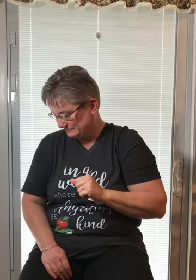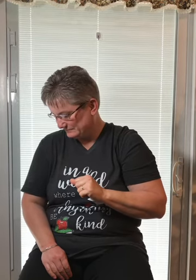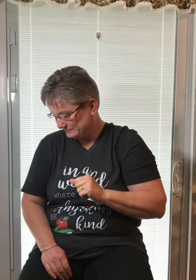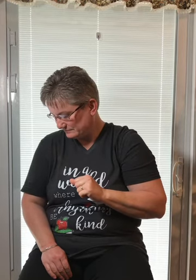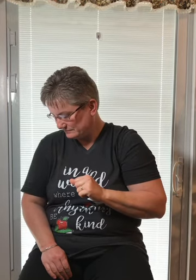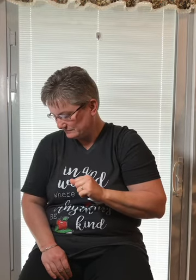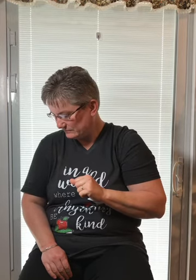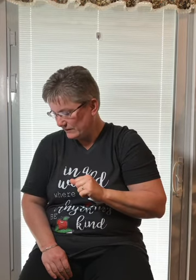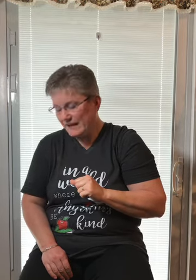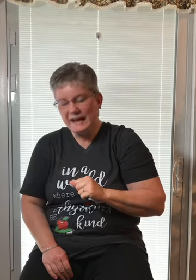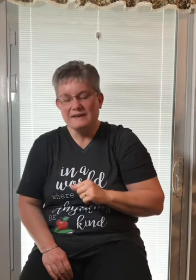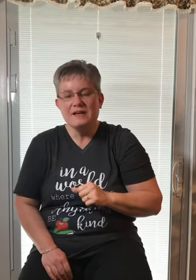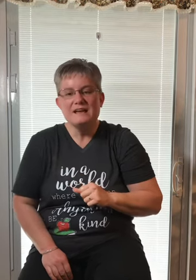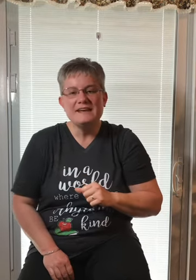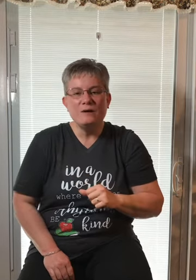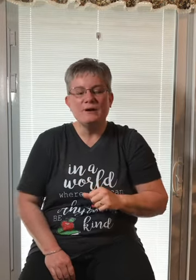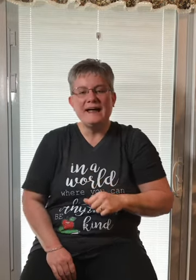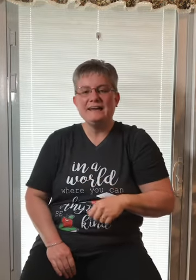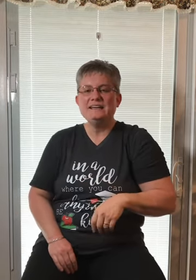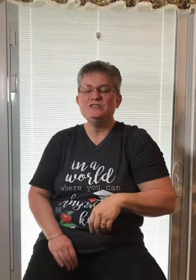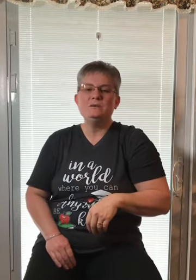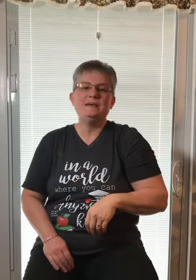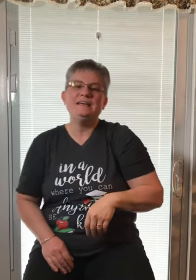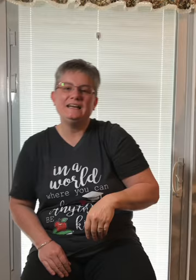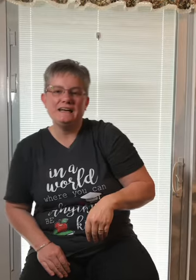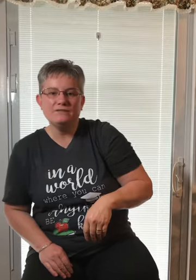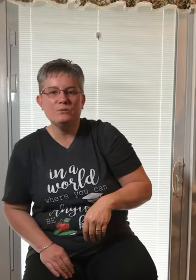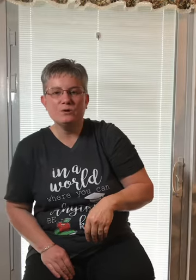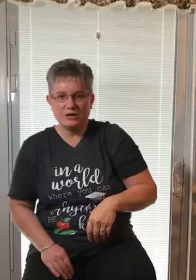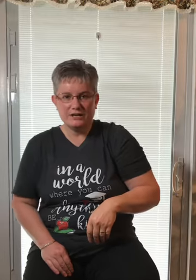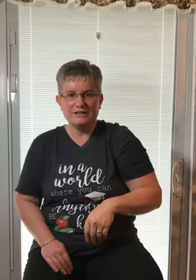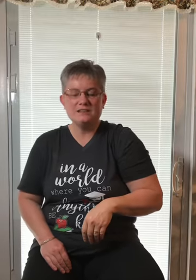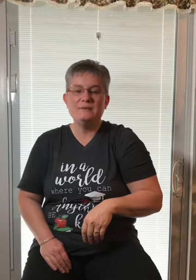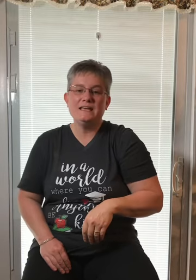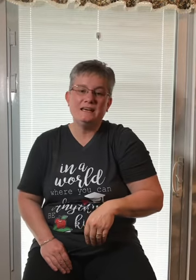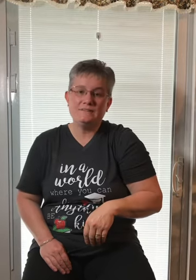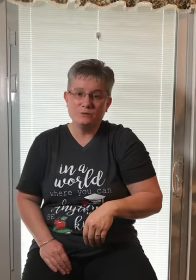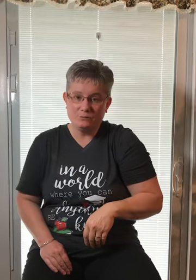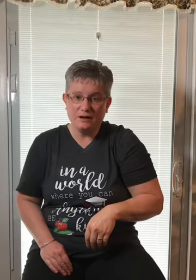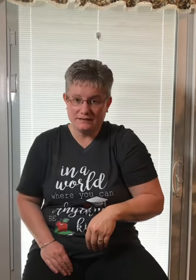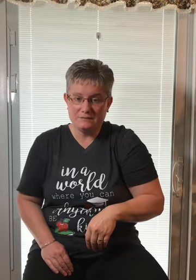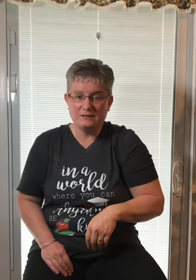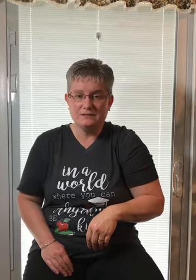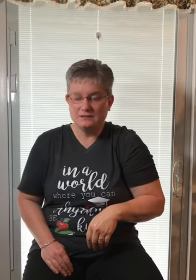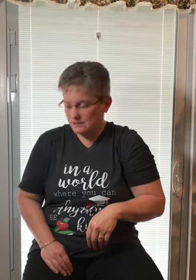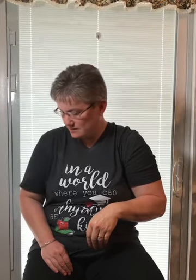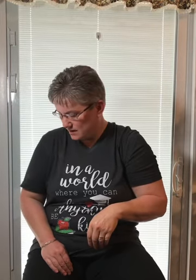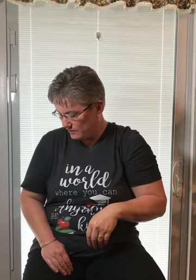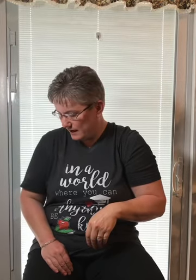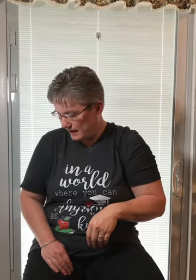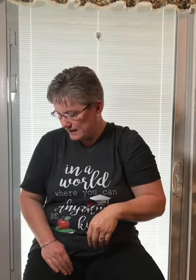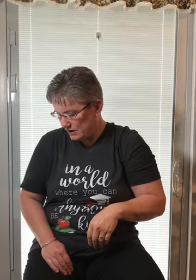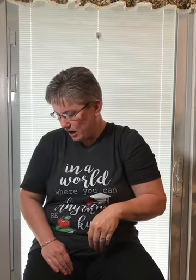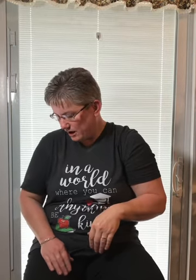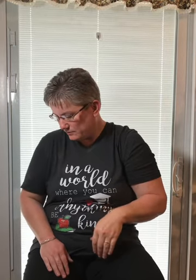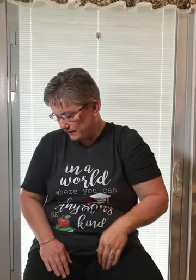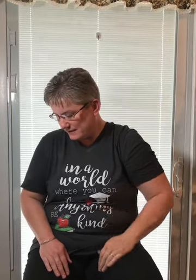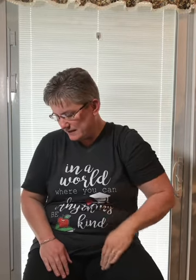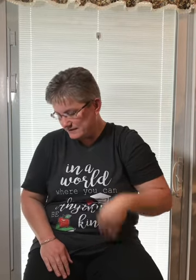Thud. Now we're adding to the beginning of the word. The beginning of the rhyme. Okay. Our rhyme is